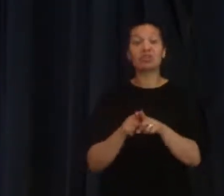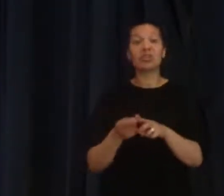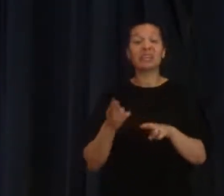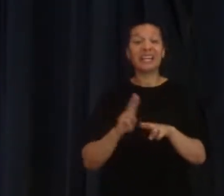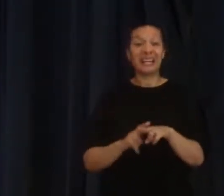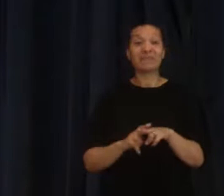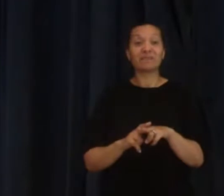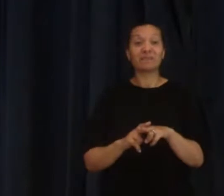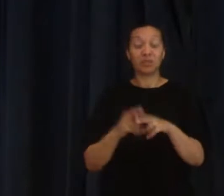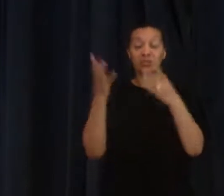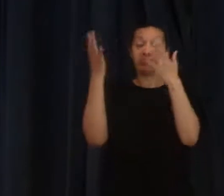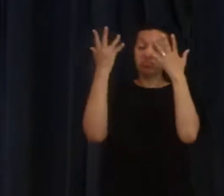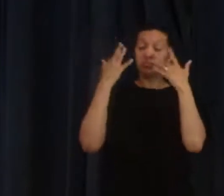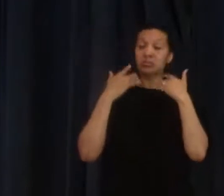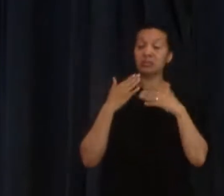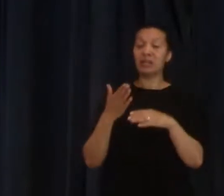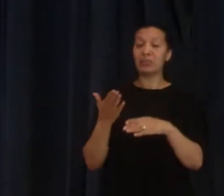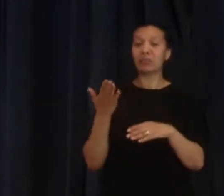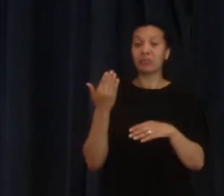refilled